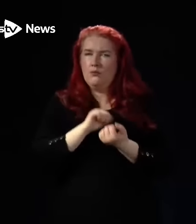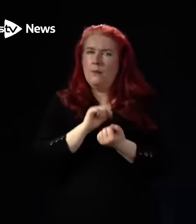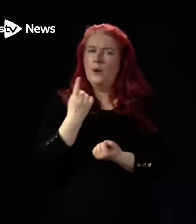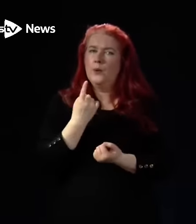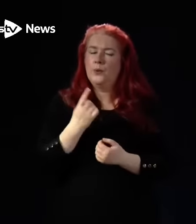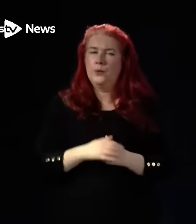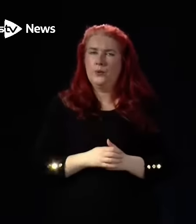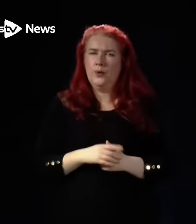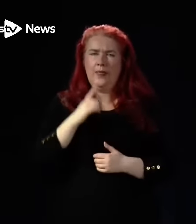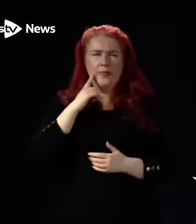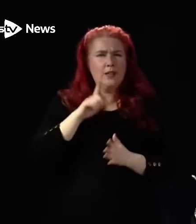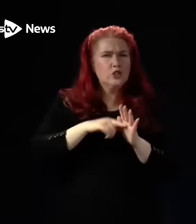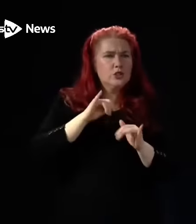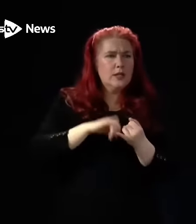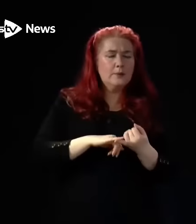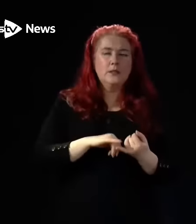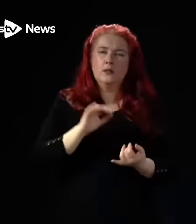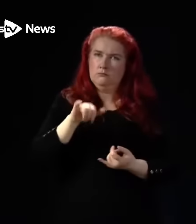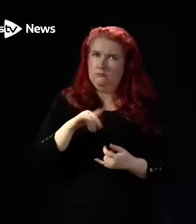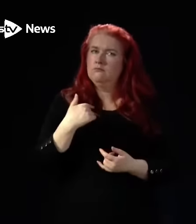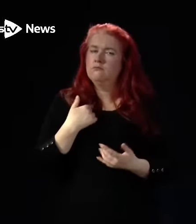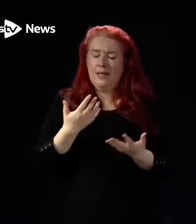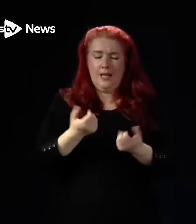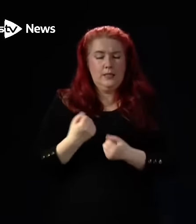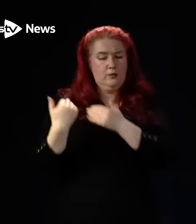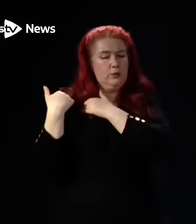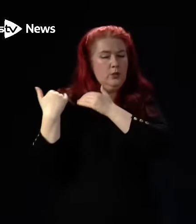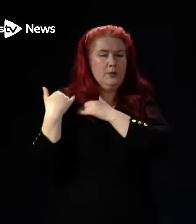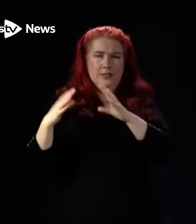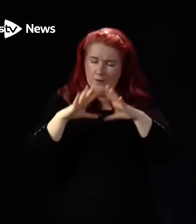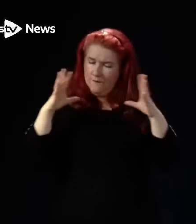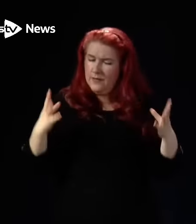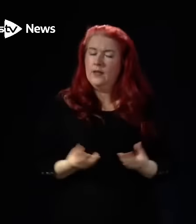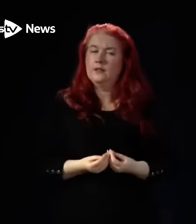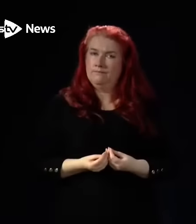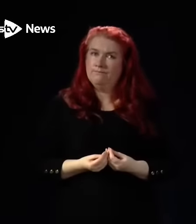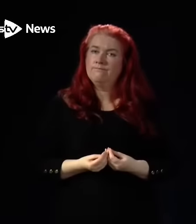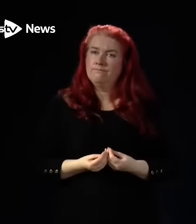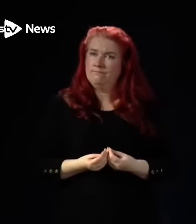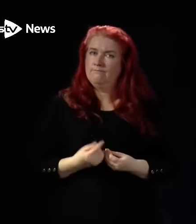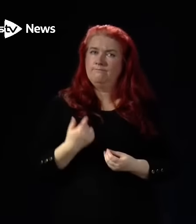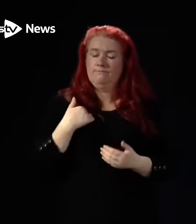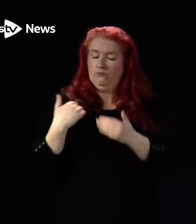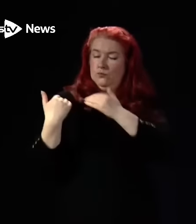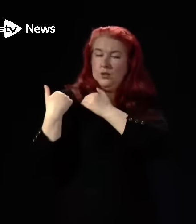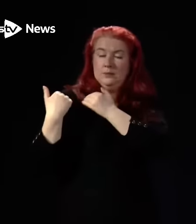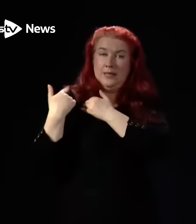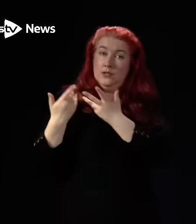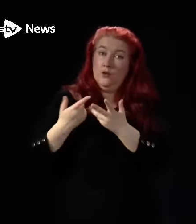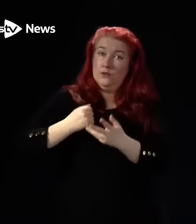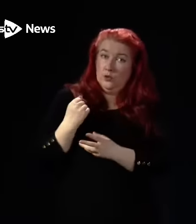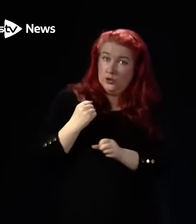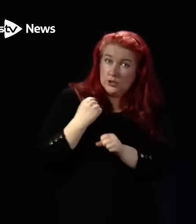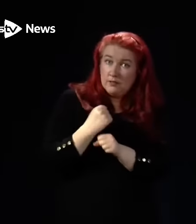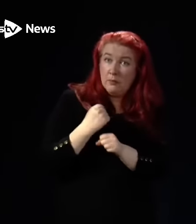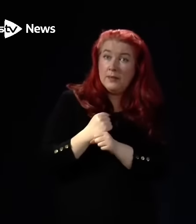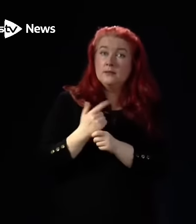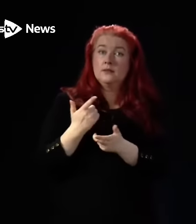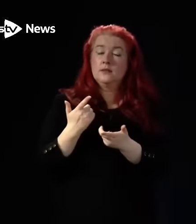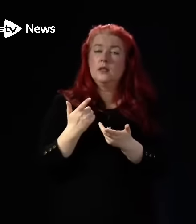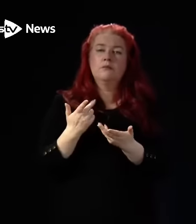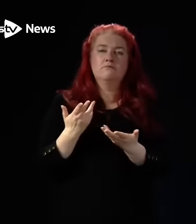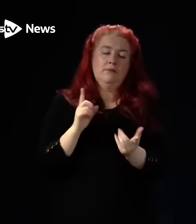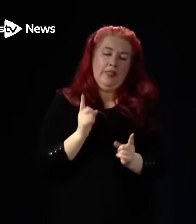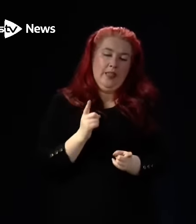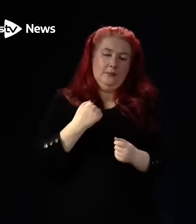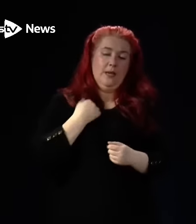James, I think, I take responsibility for everything that happens that is the responsibility of the Scottish Government. That's in